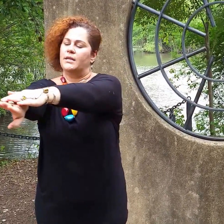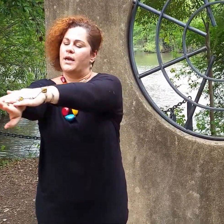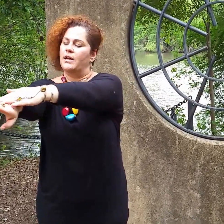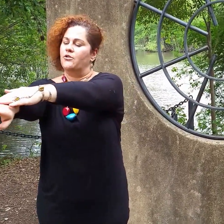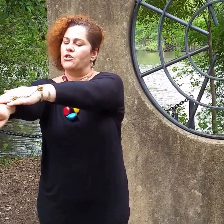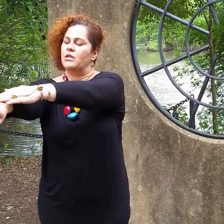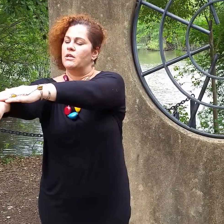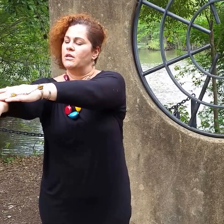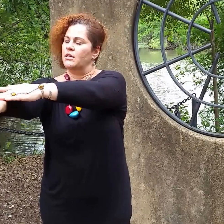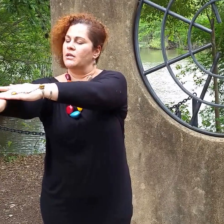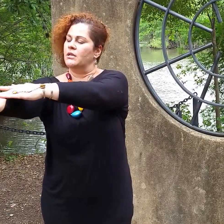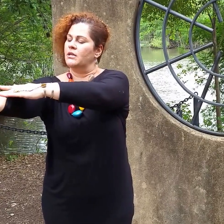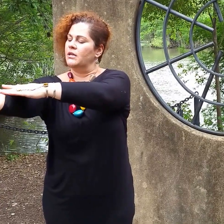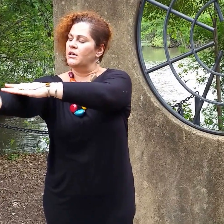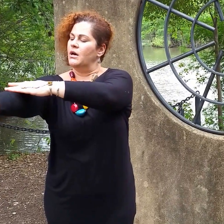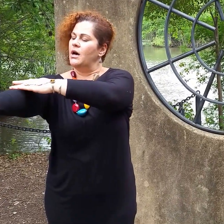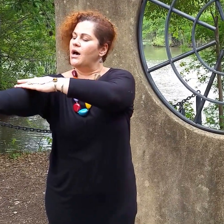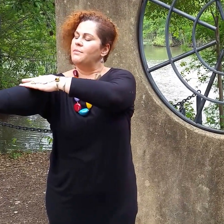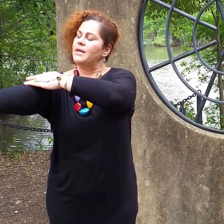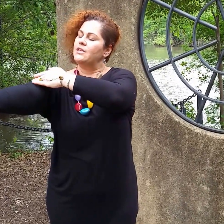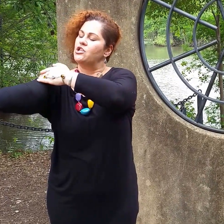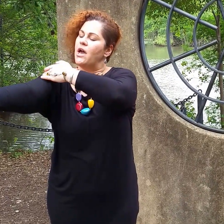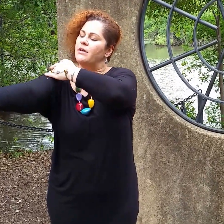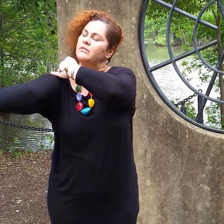energy, up that channel.